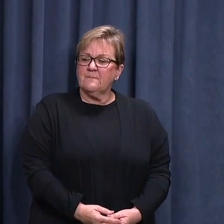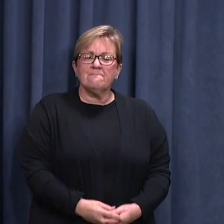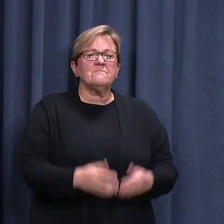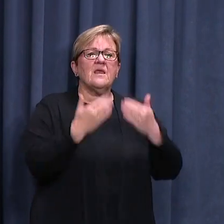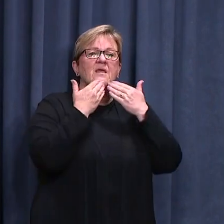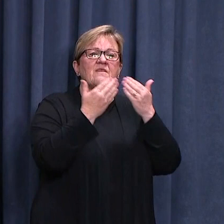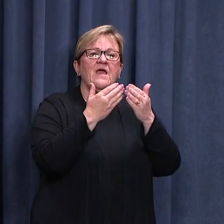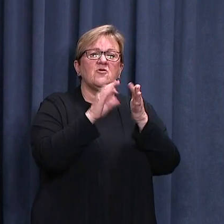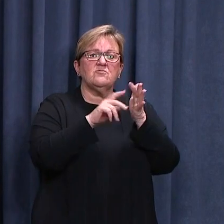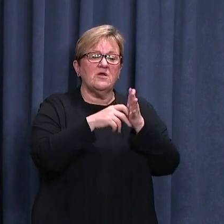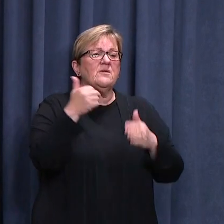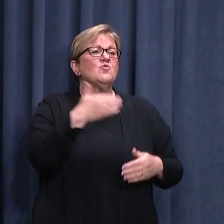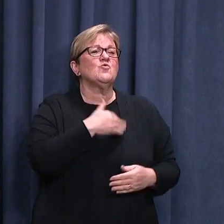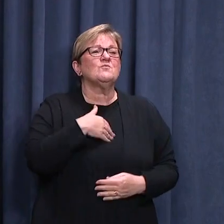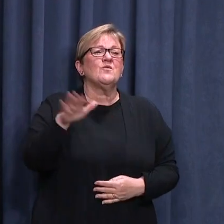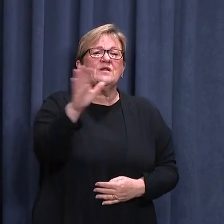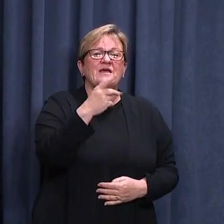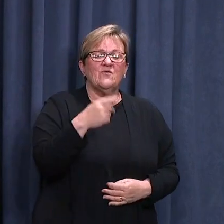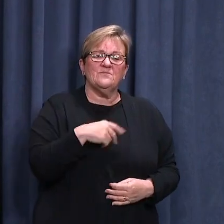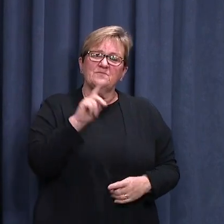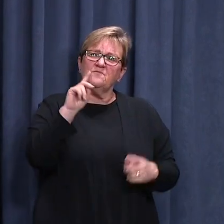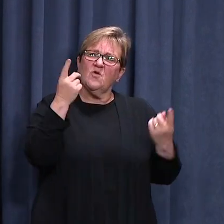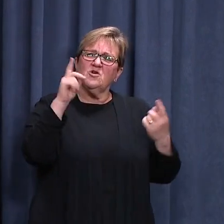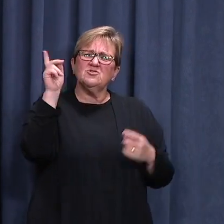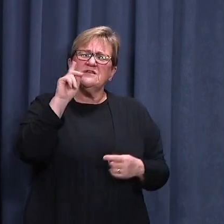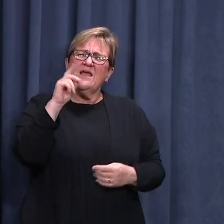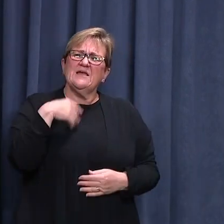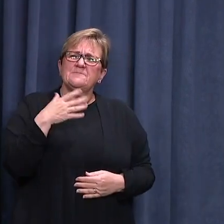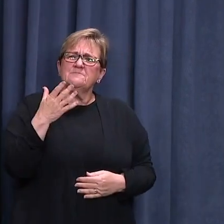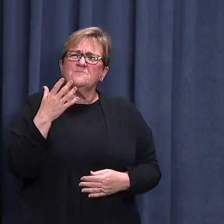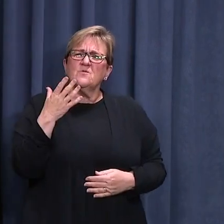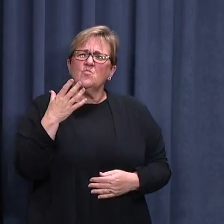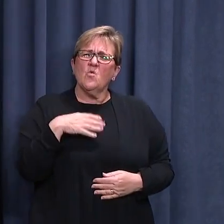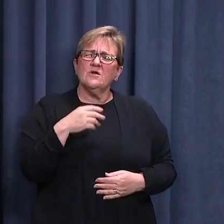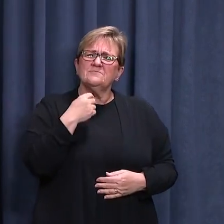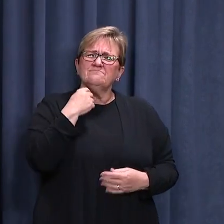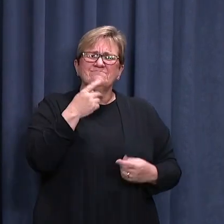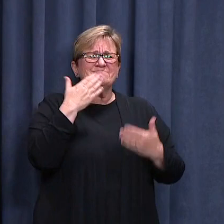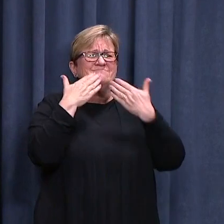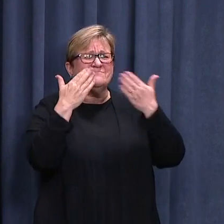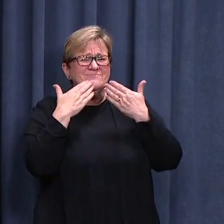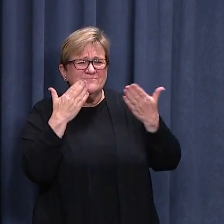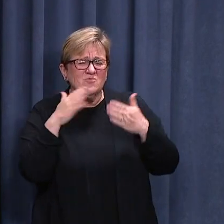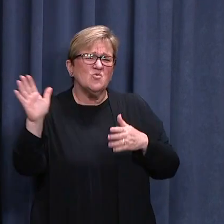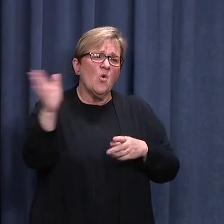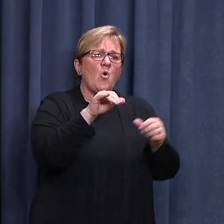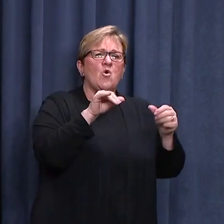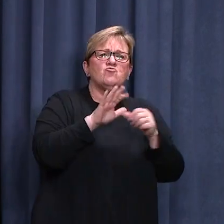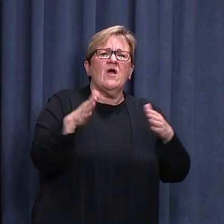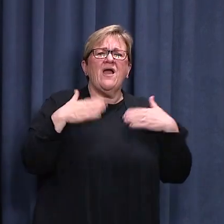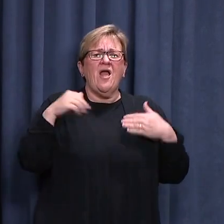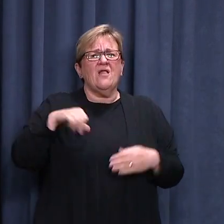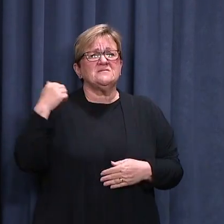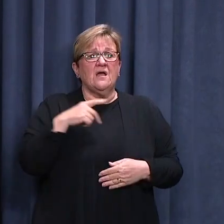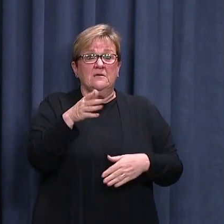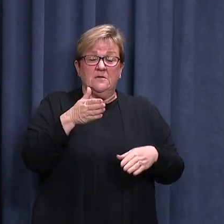Thank you, Premier. Good morning, everyone. Can I begin today just by providing a shout out to all our great health staff